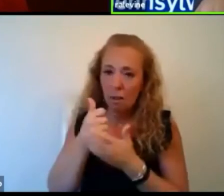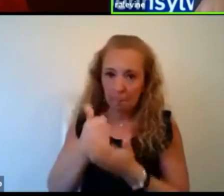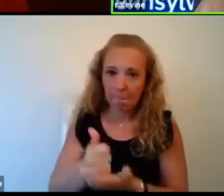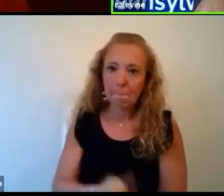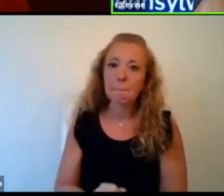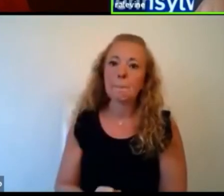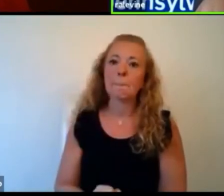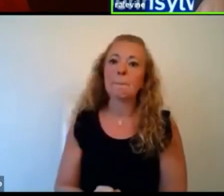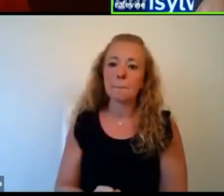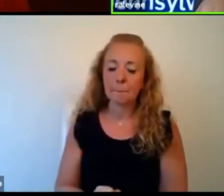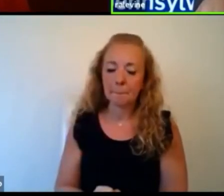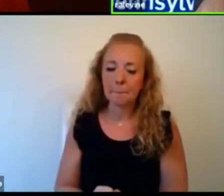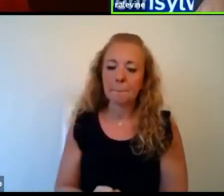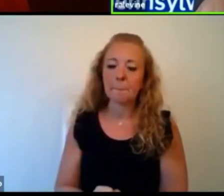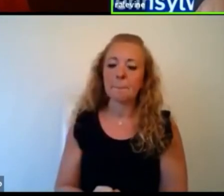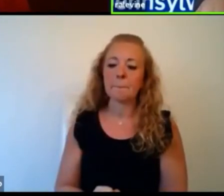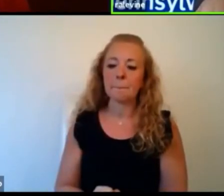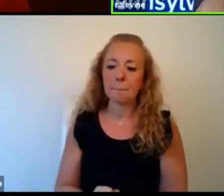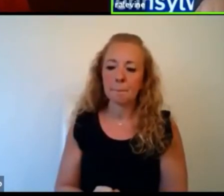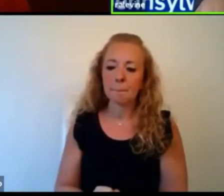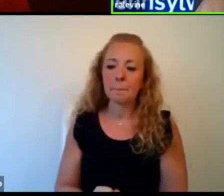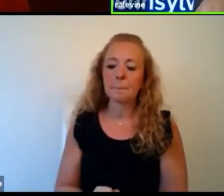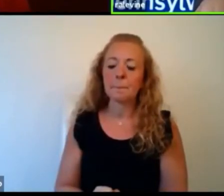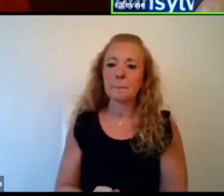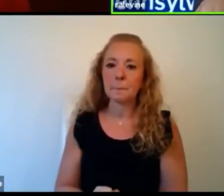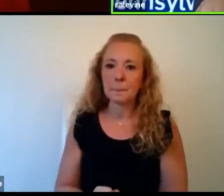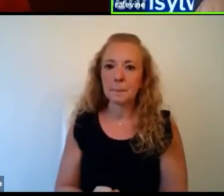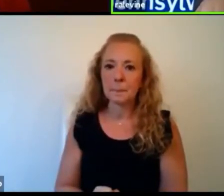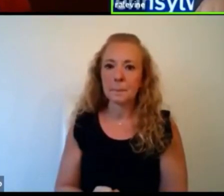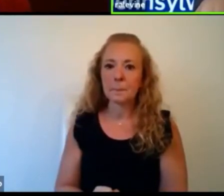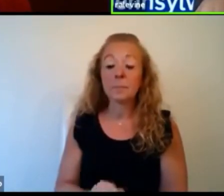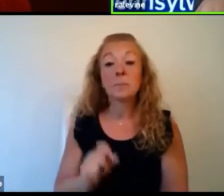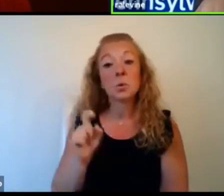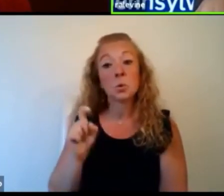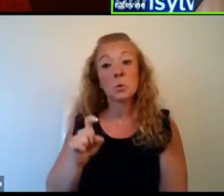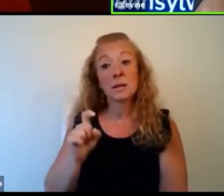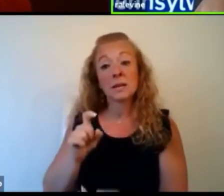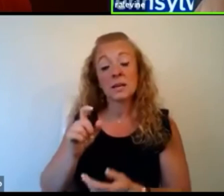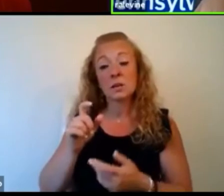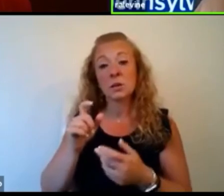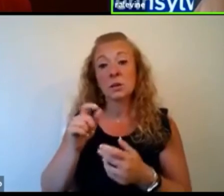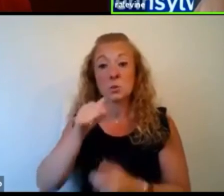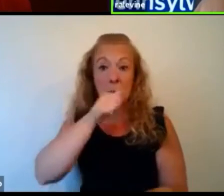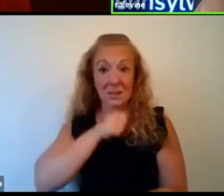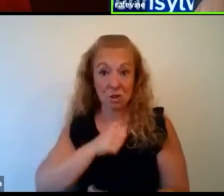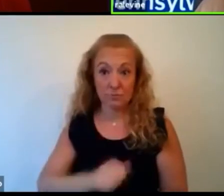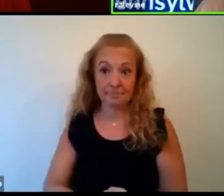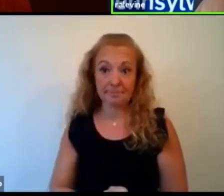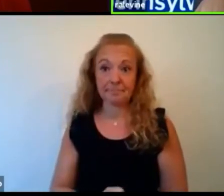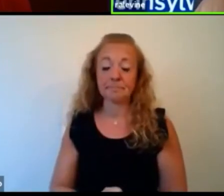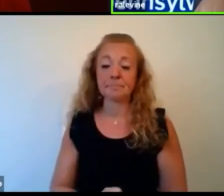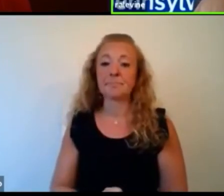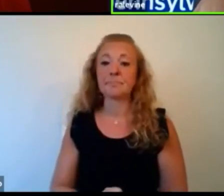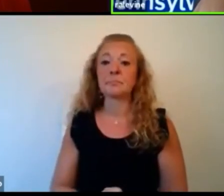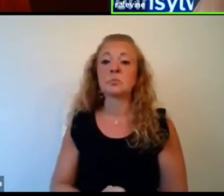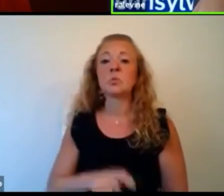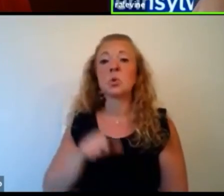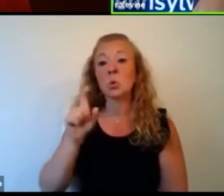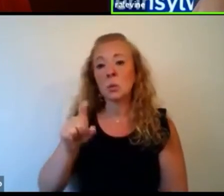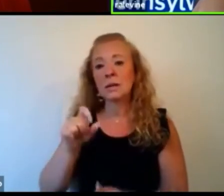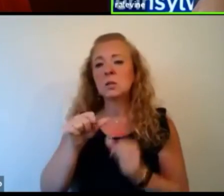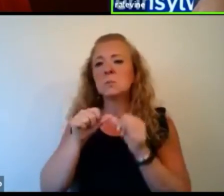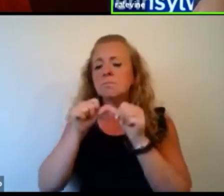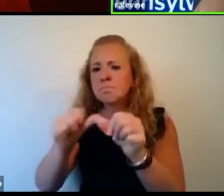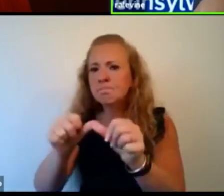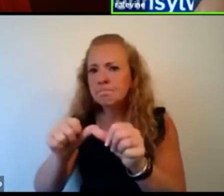Um, I think that you're going to need to be, um, uh, to, be patient and you're going to need to learn to be persistent,